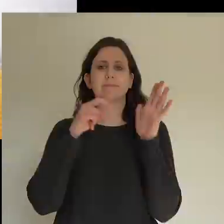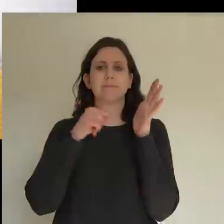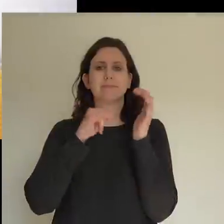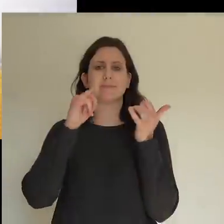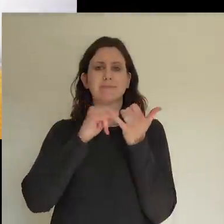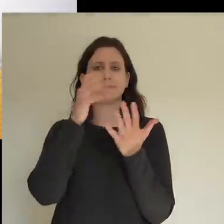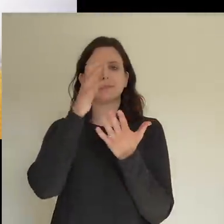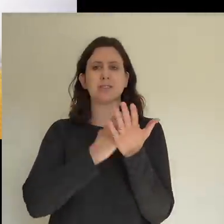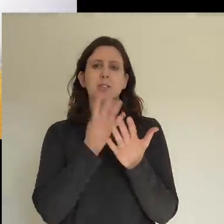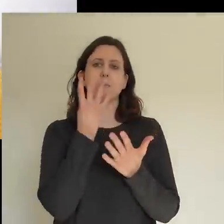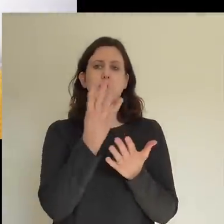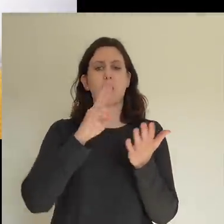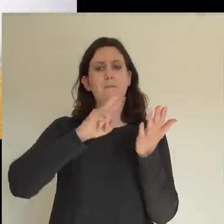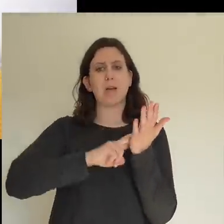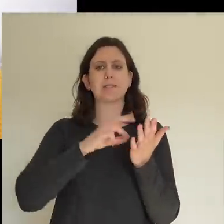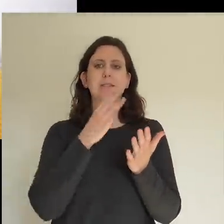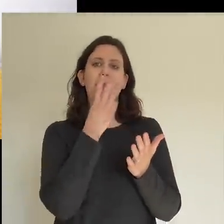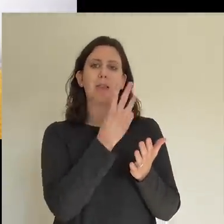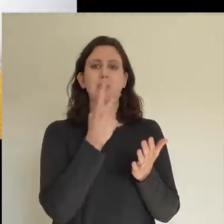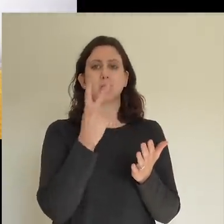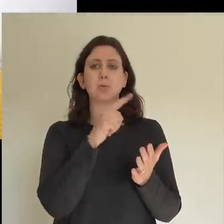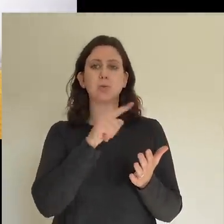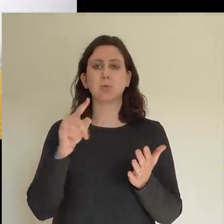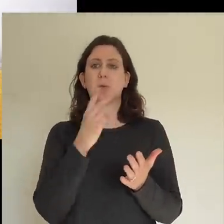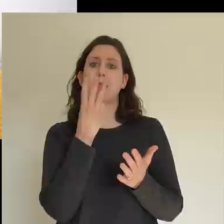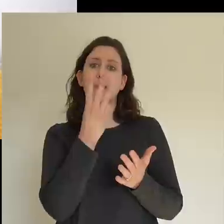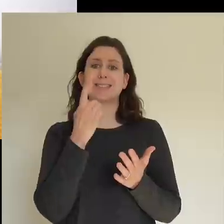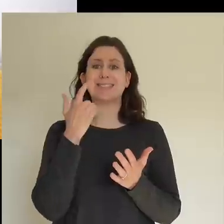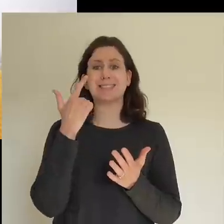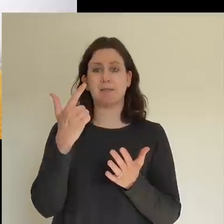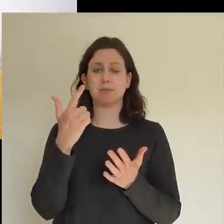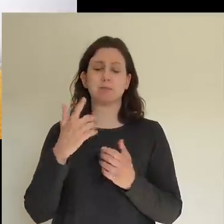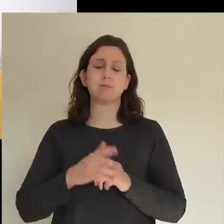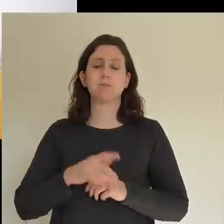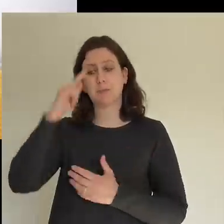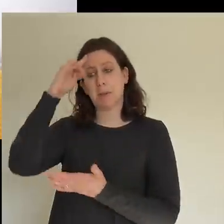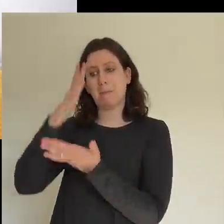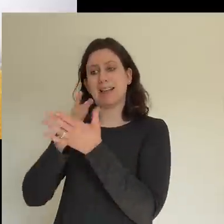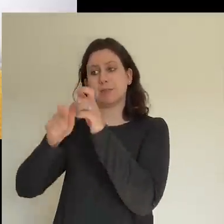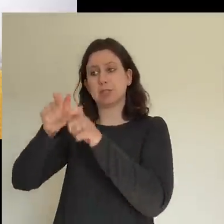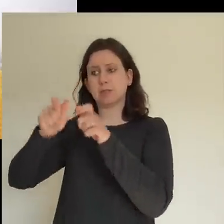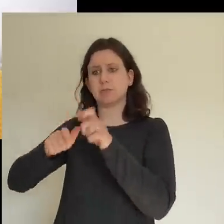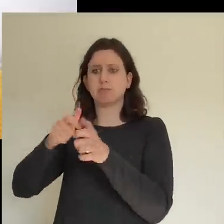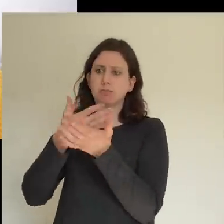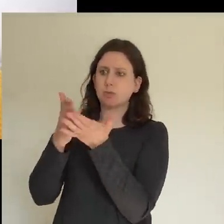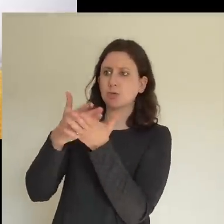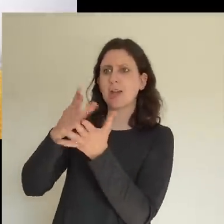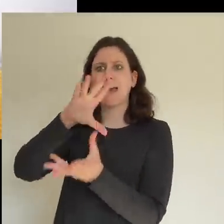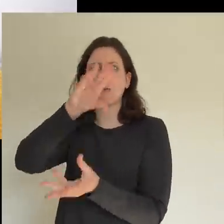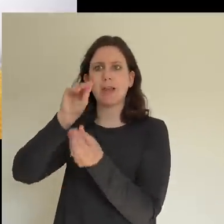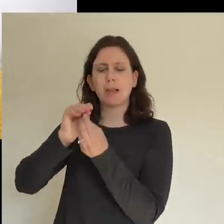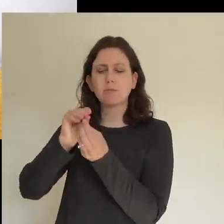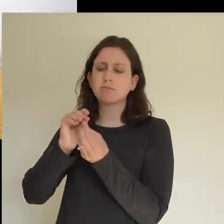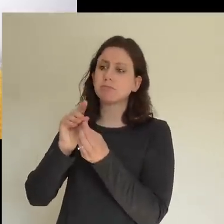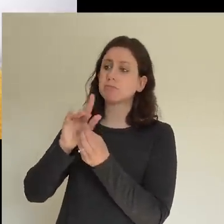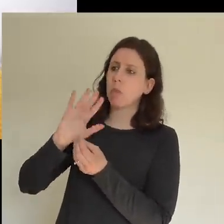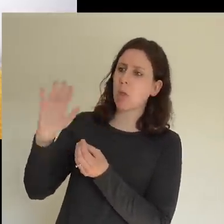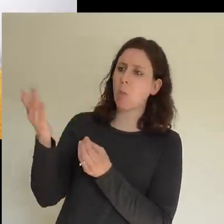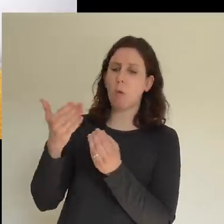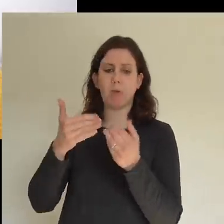Acts 4 32 to 37. The believers share their possessions. All the believers were one in heart and mind.